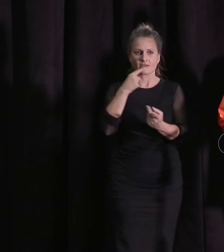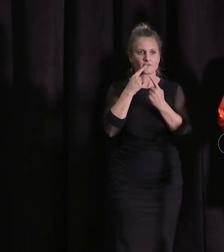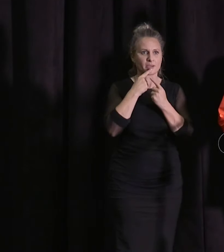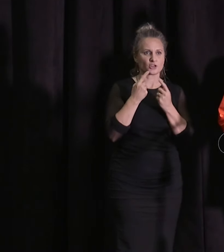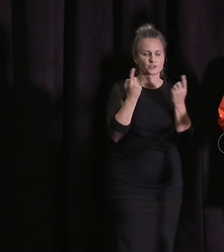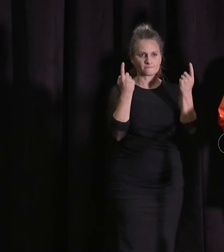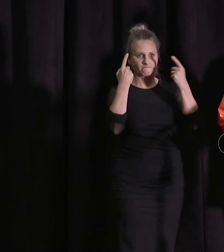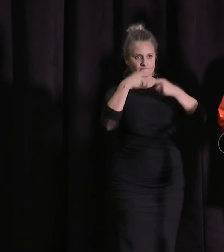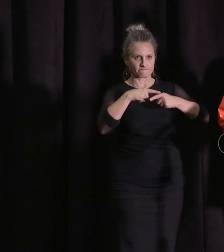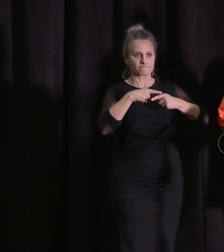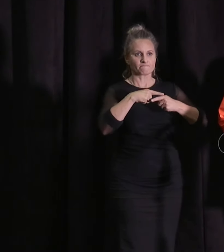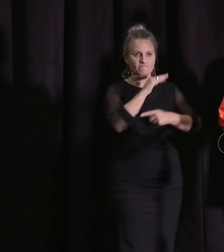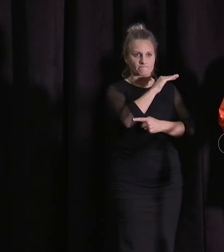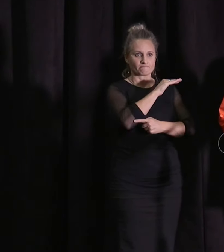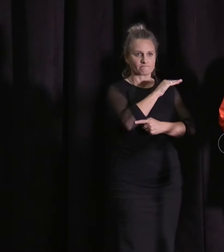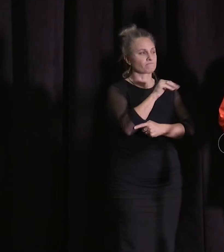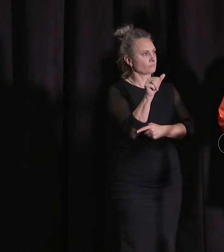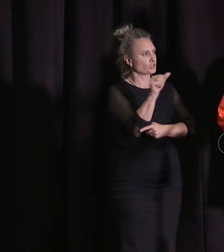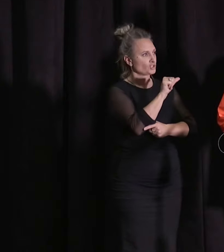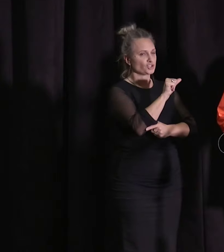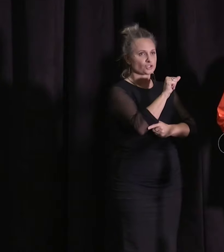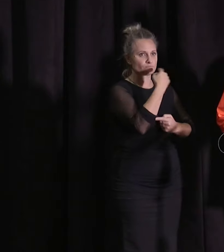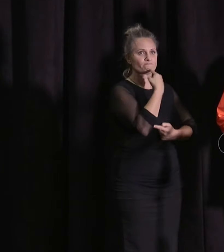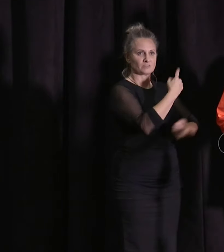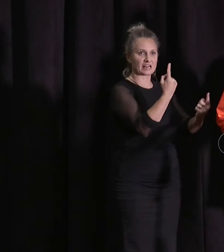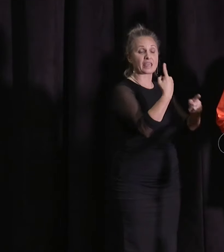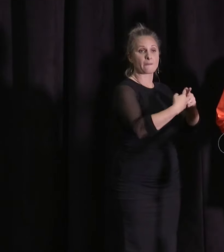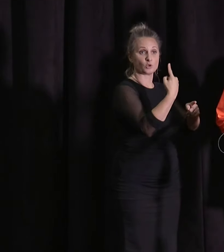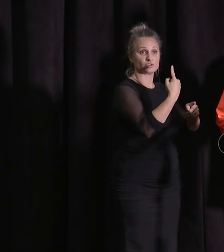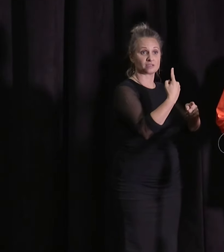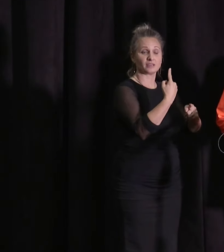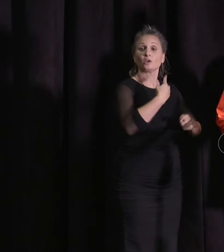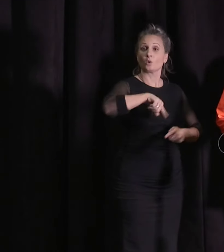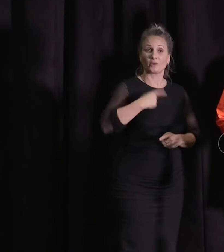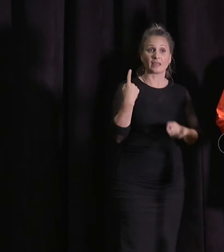national state of emergency should be declared and we acted on that immediately.